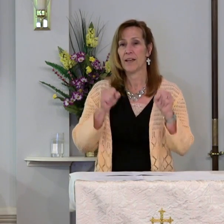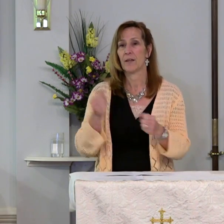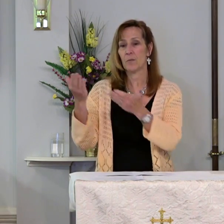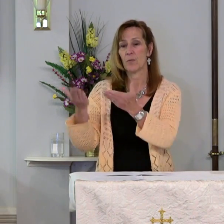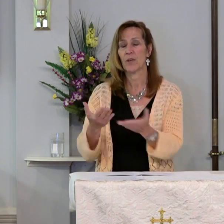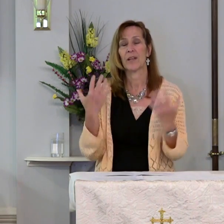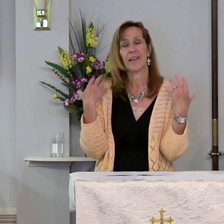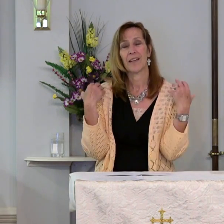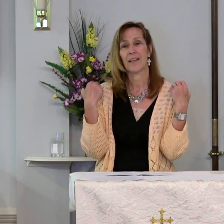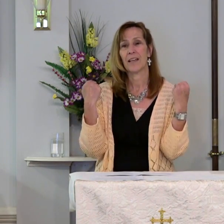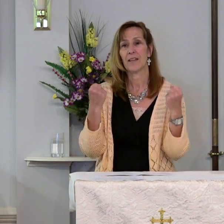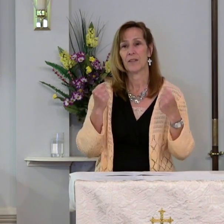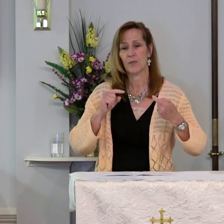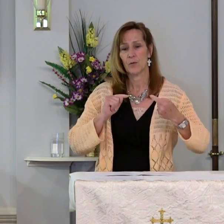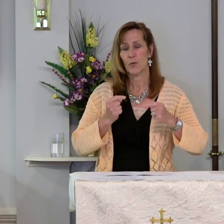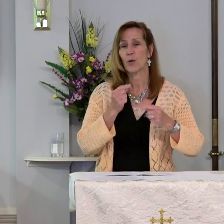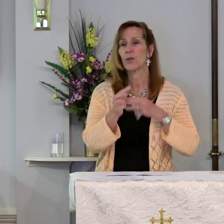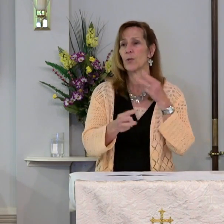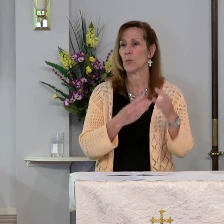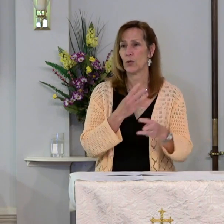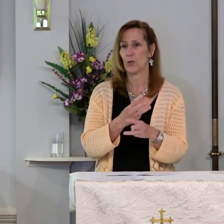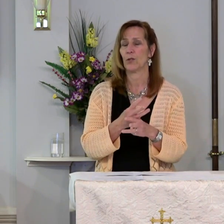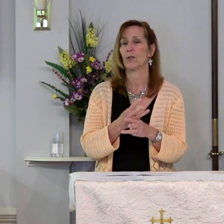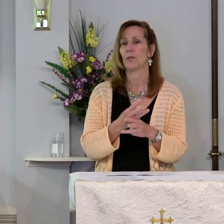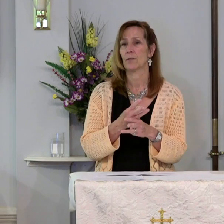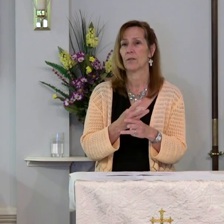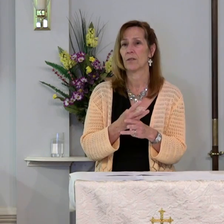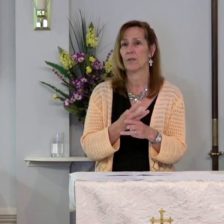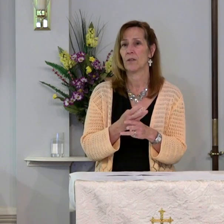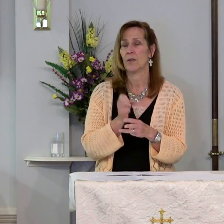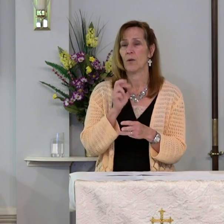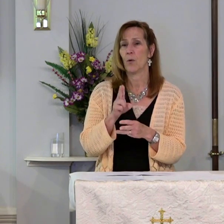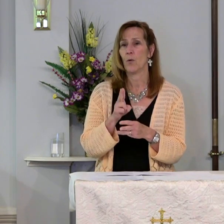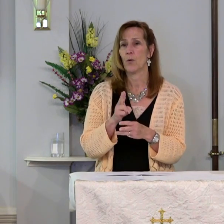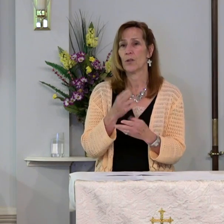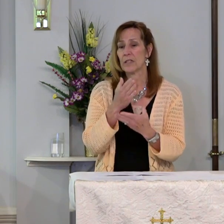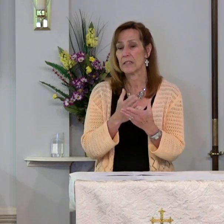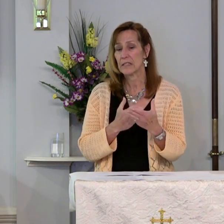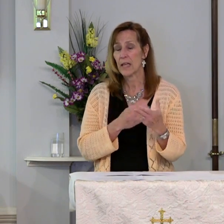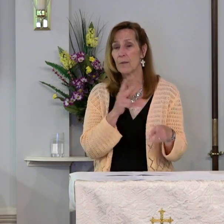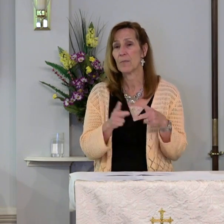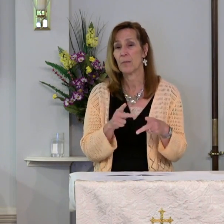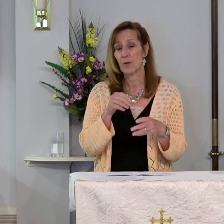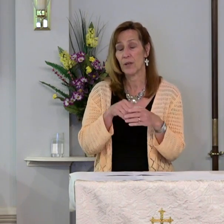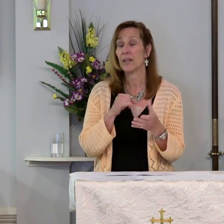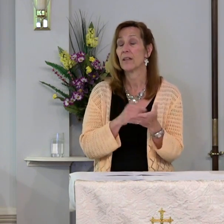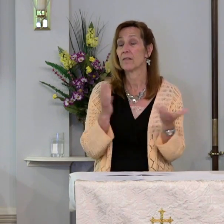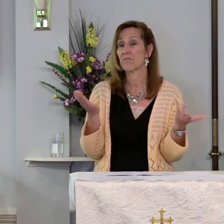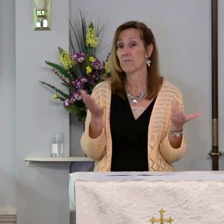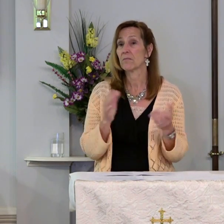bring healing to a hurting world or at least some people in it.